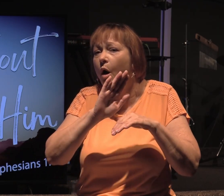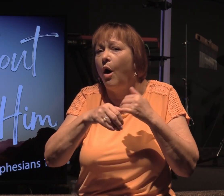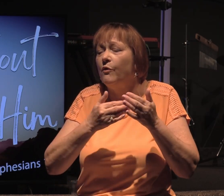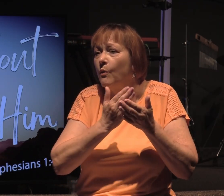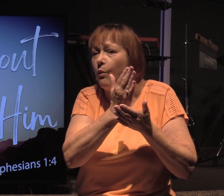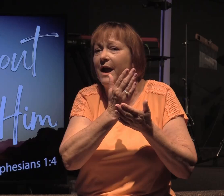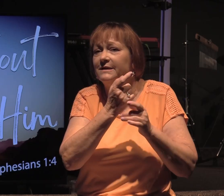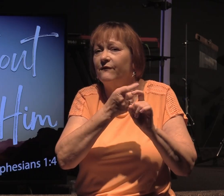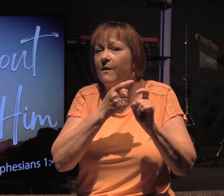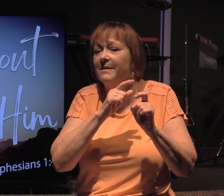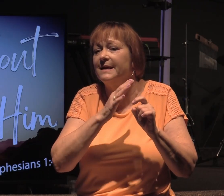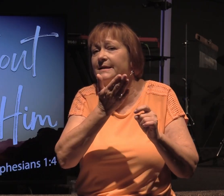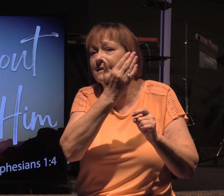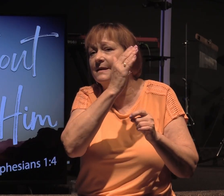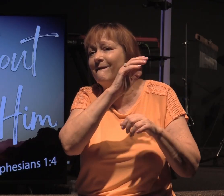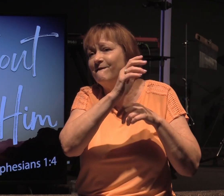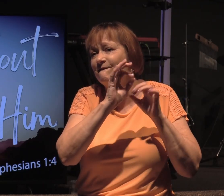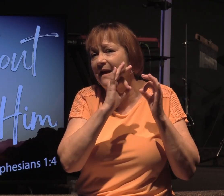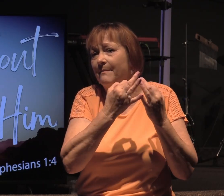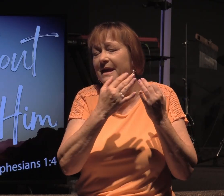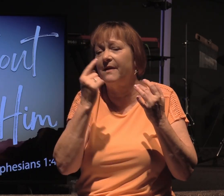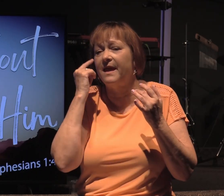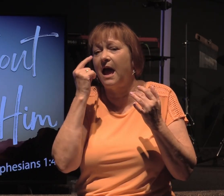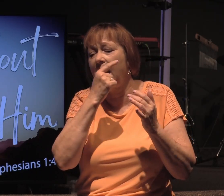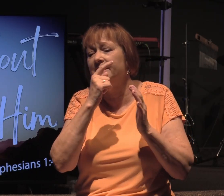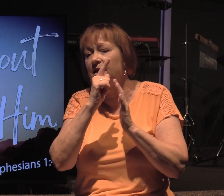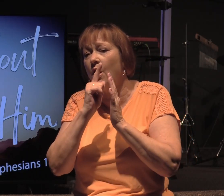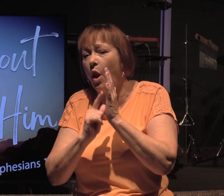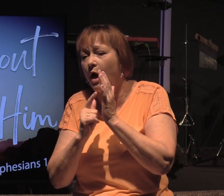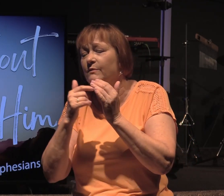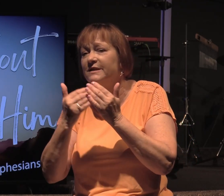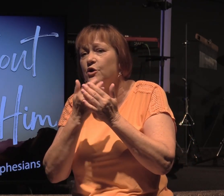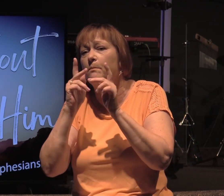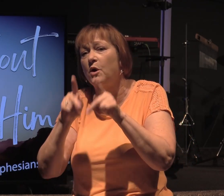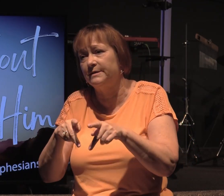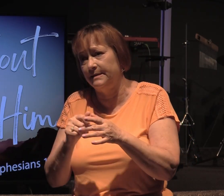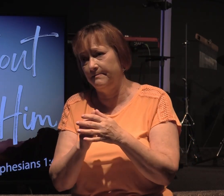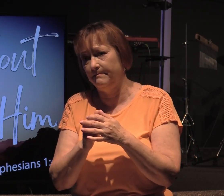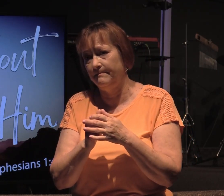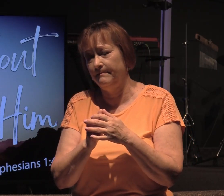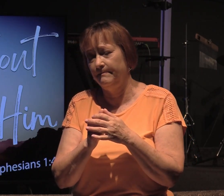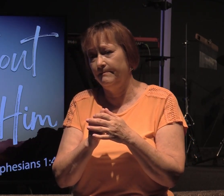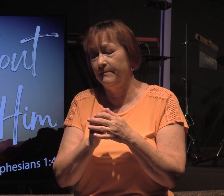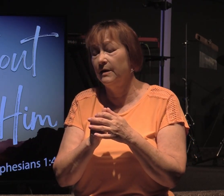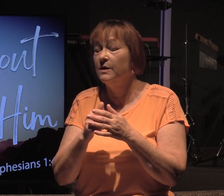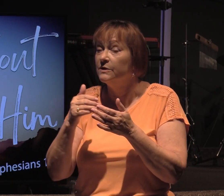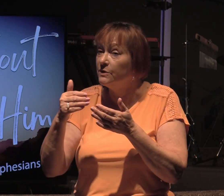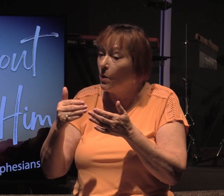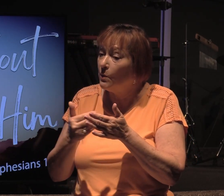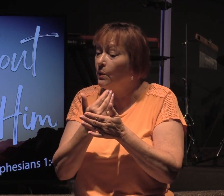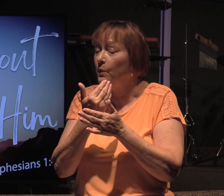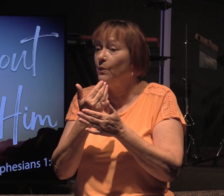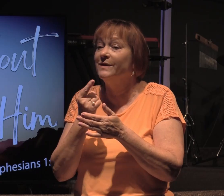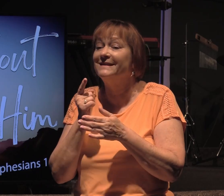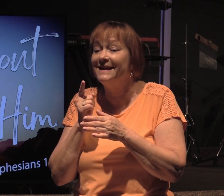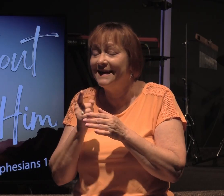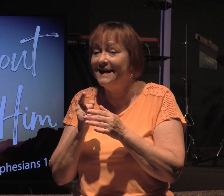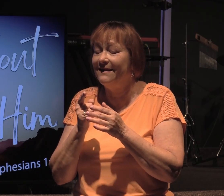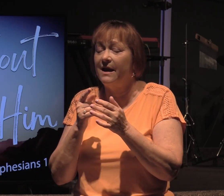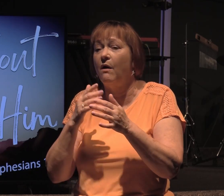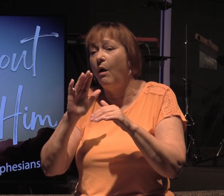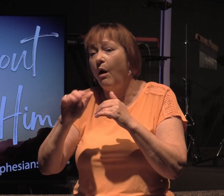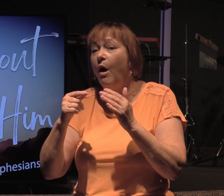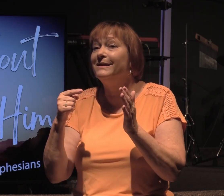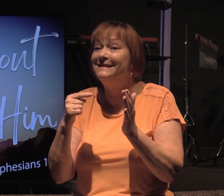In the eyes of the law he was a new person. so new was he that even